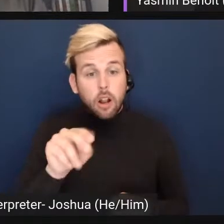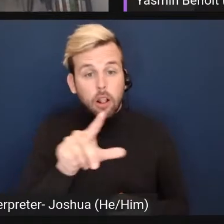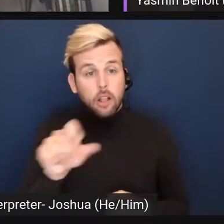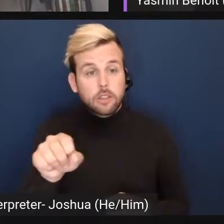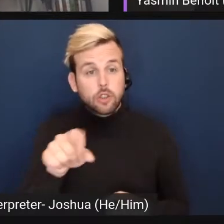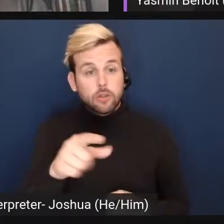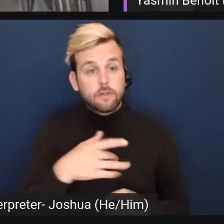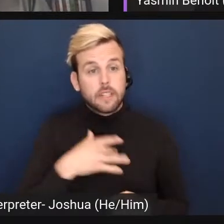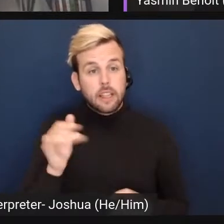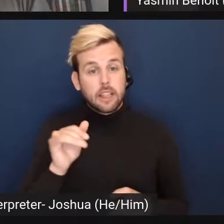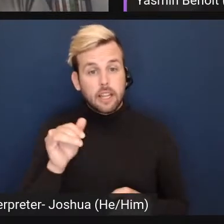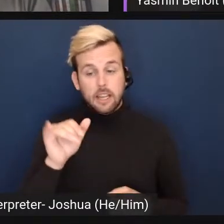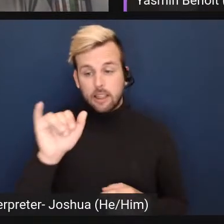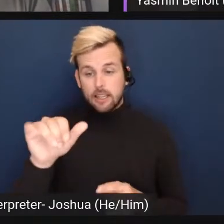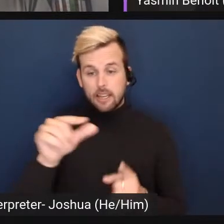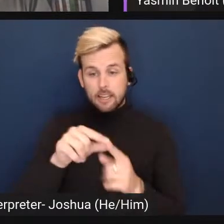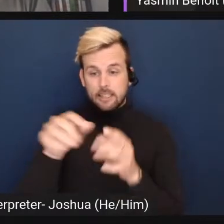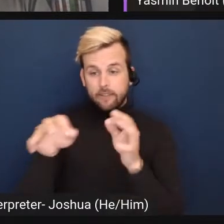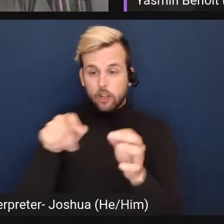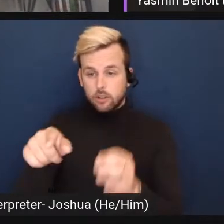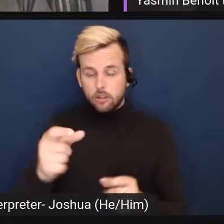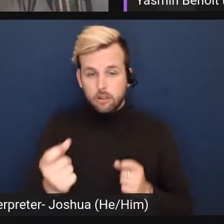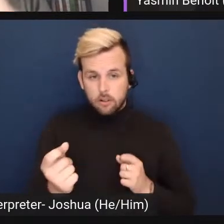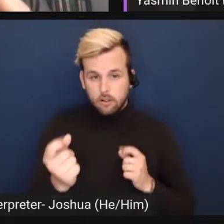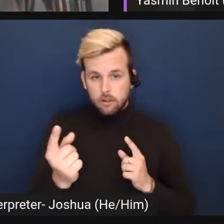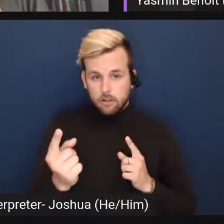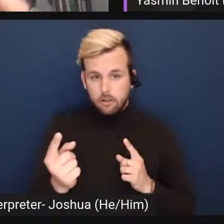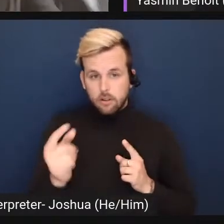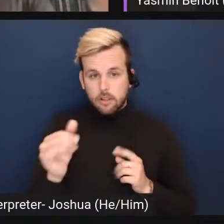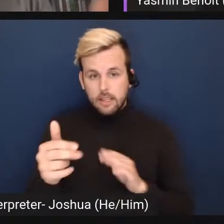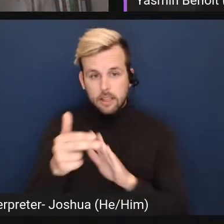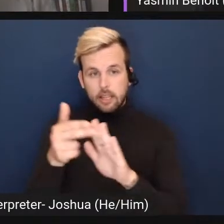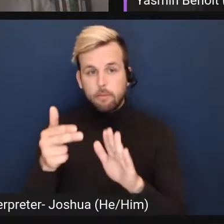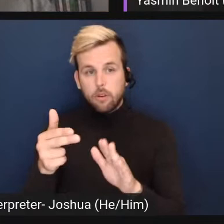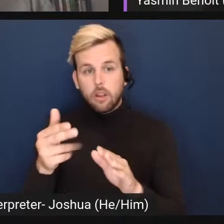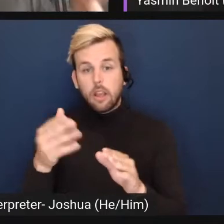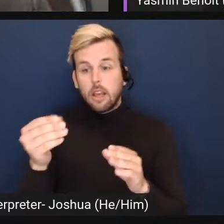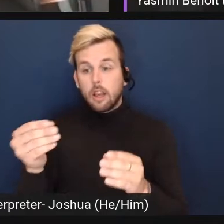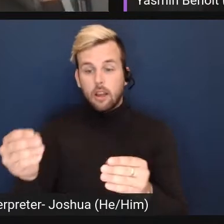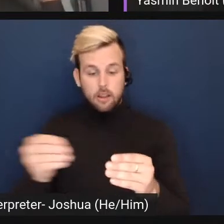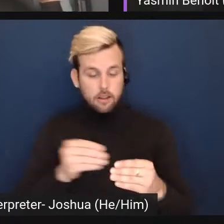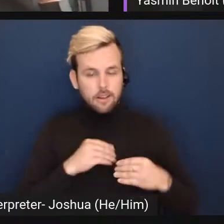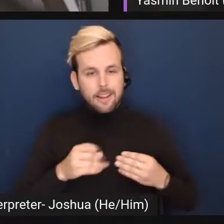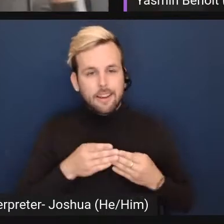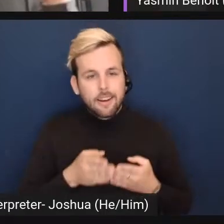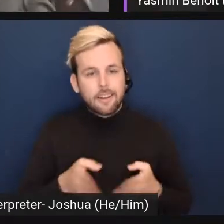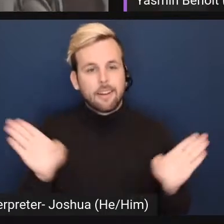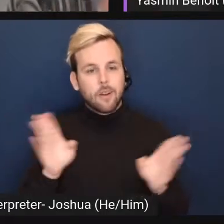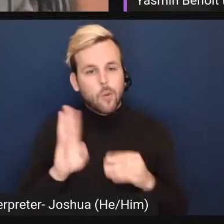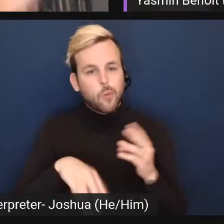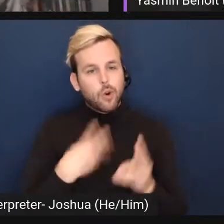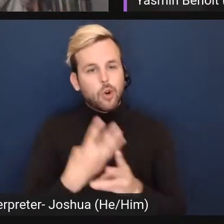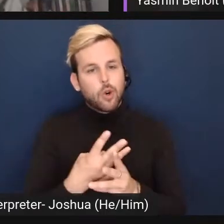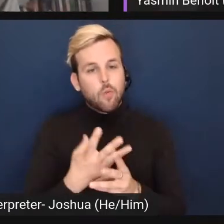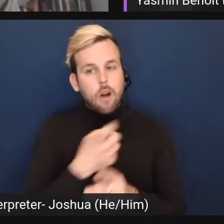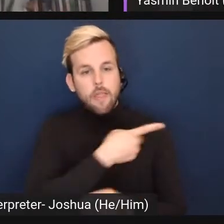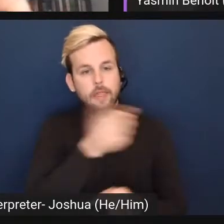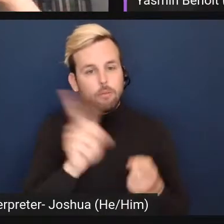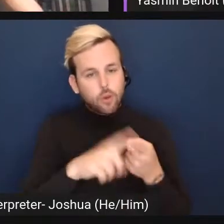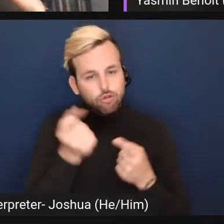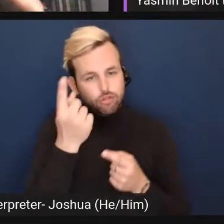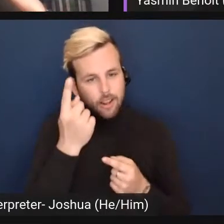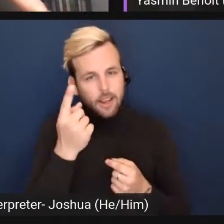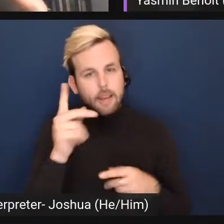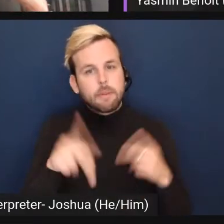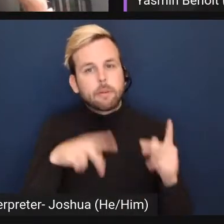communicates internally to you and it communicates externally to the world something that you want them to understand. And